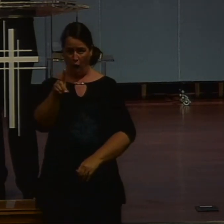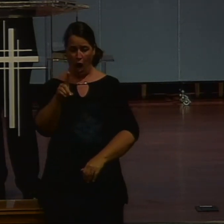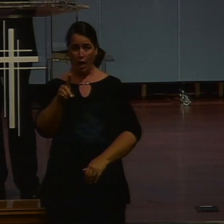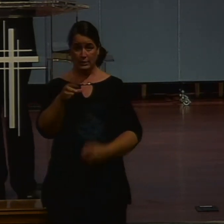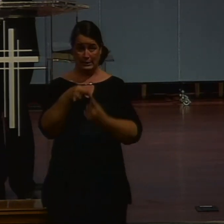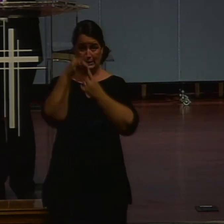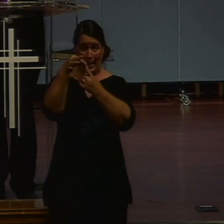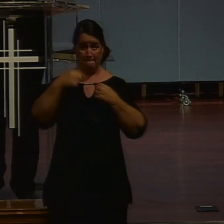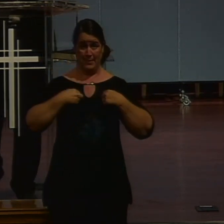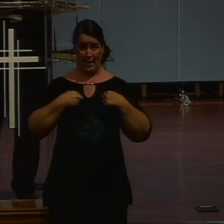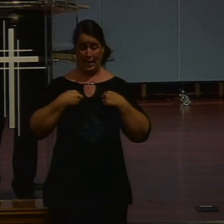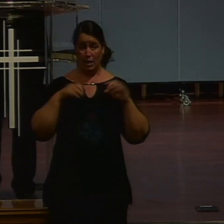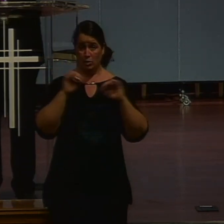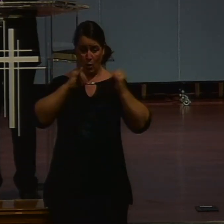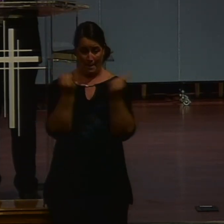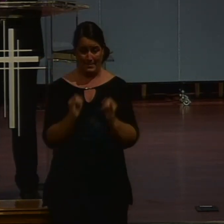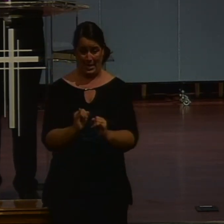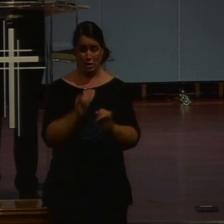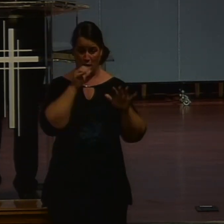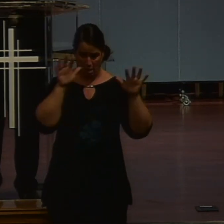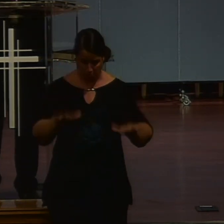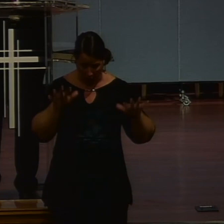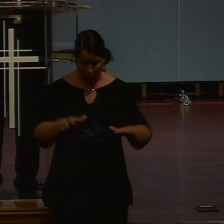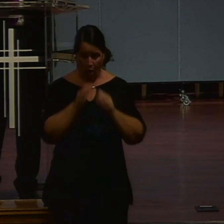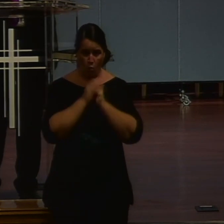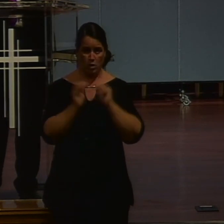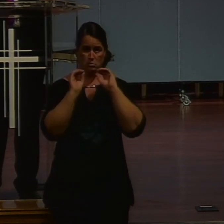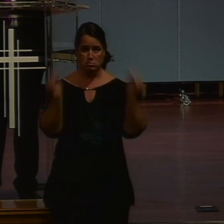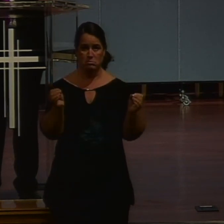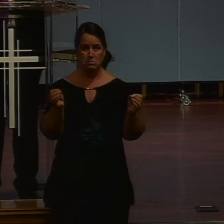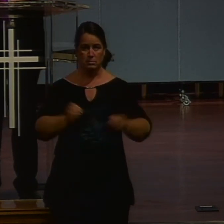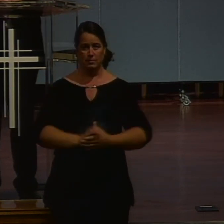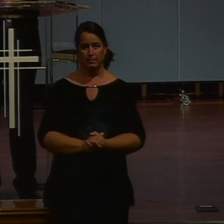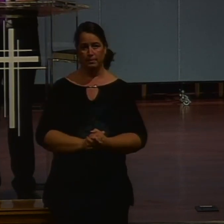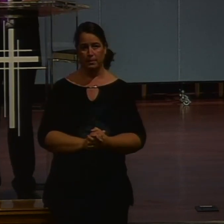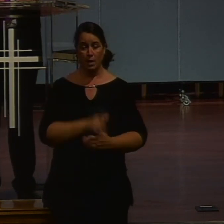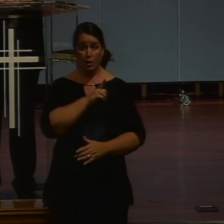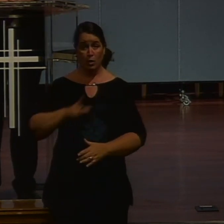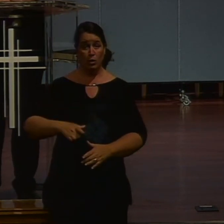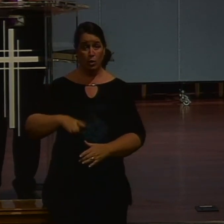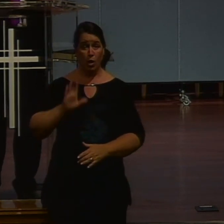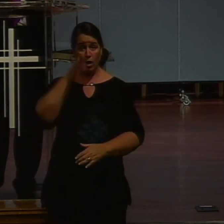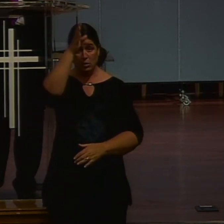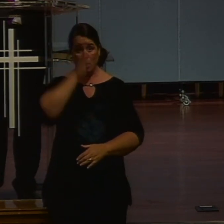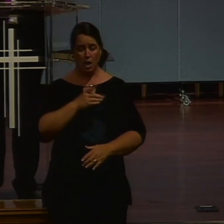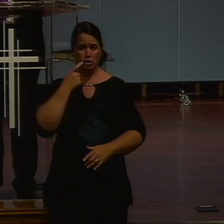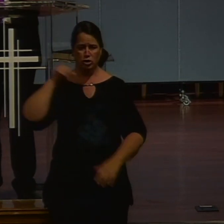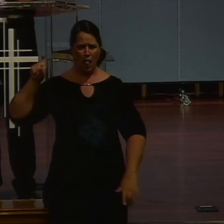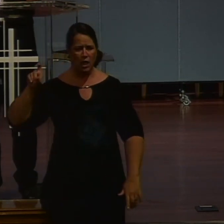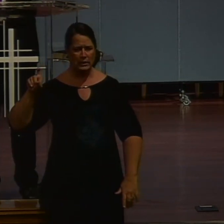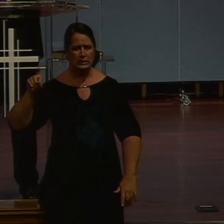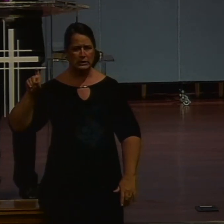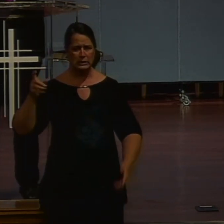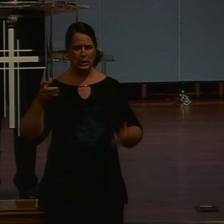You are not. To make any. Craven image. Like unto me. You are not. To bow down. You are not. To worship them. The Lord. Our God. Is a jealous God. In that